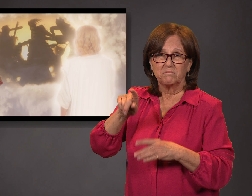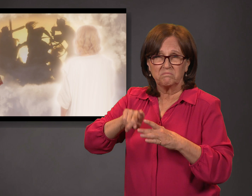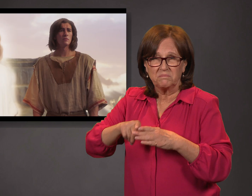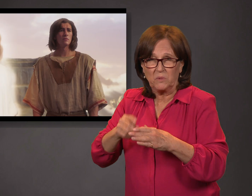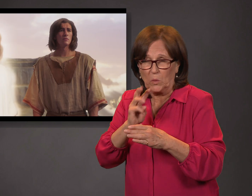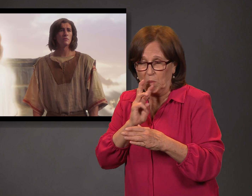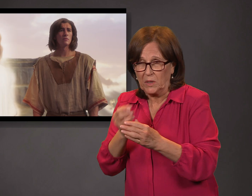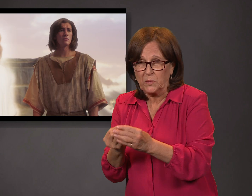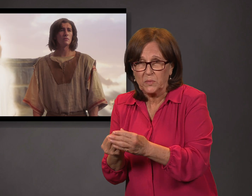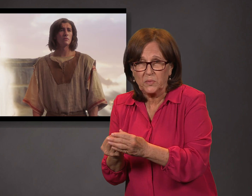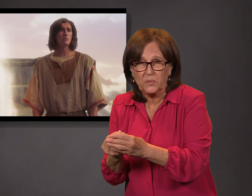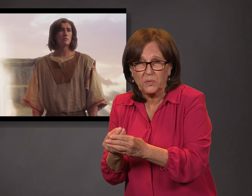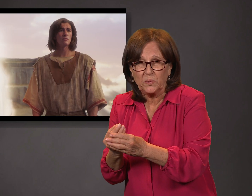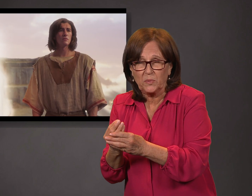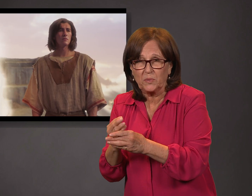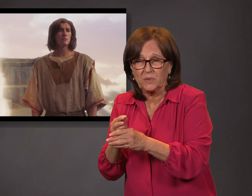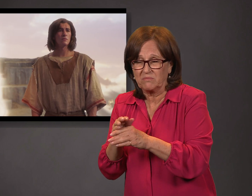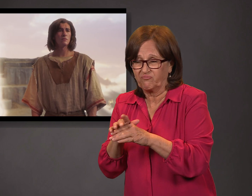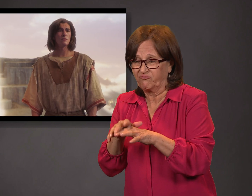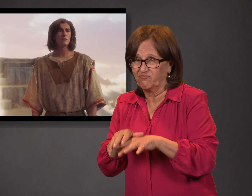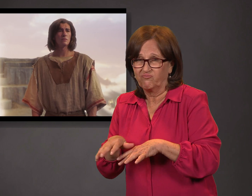Behold the fountain of filthy water, which thy father saw.